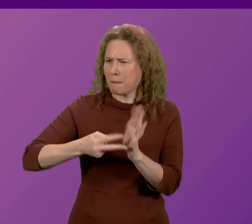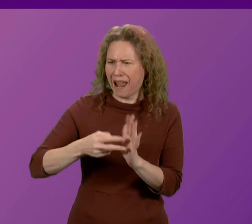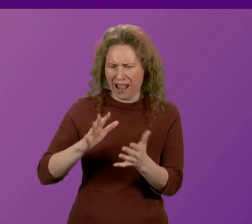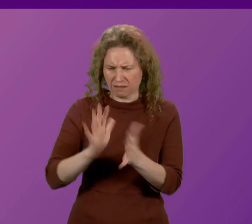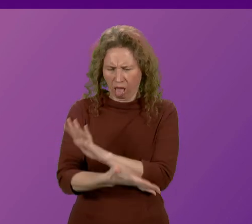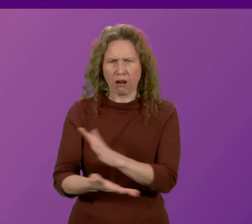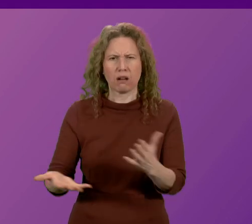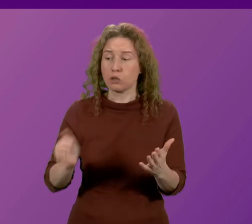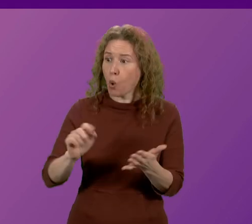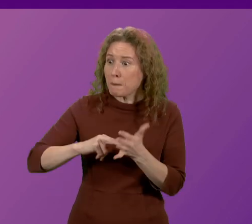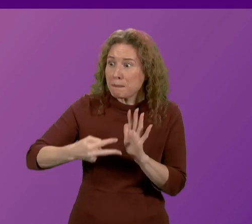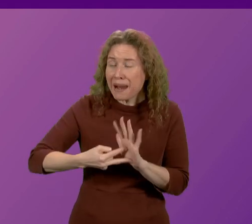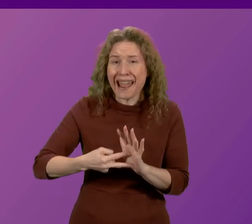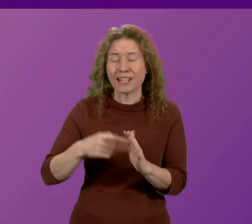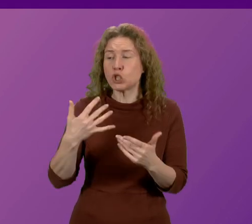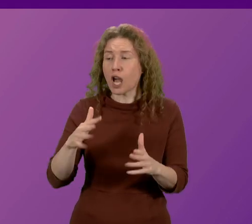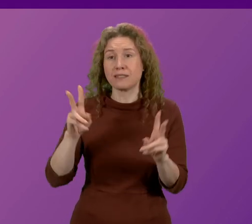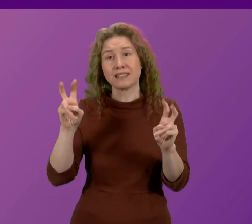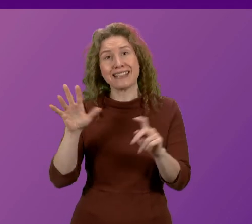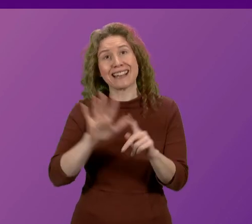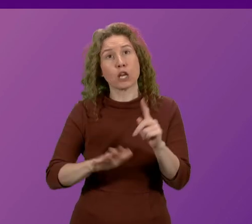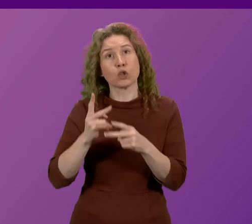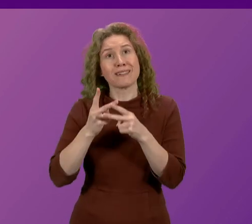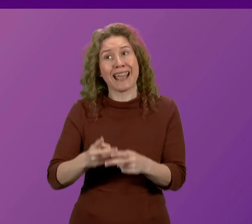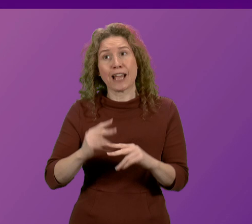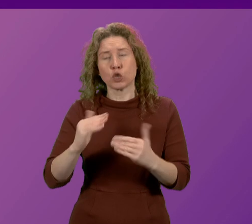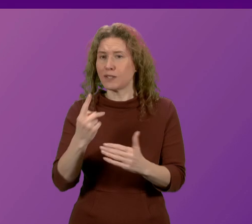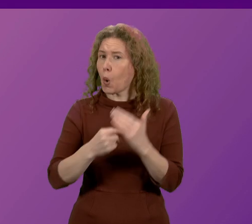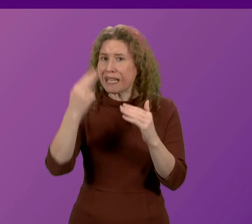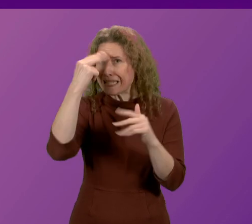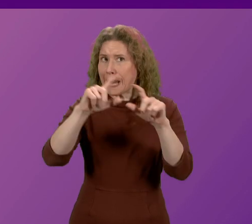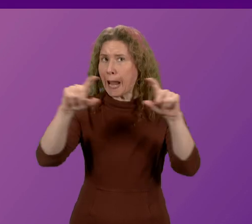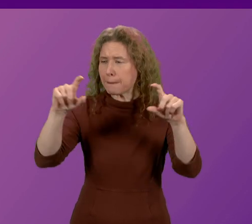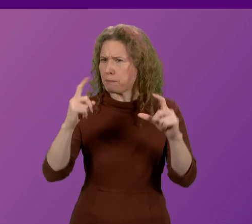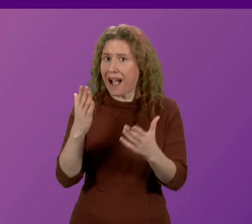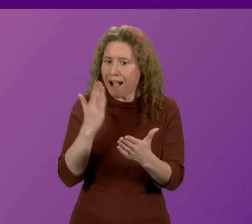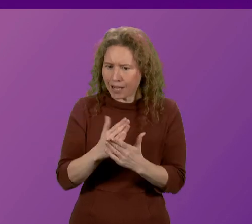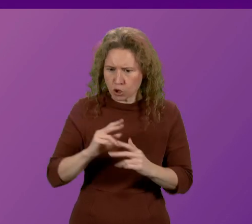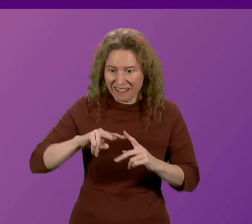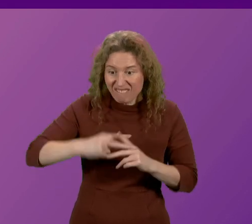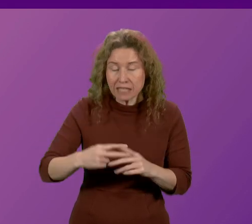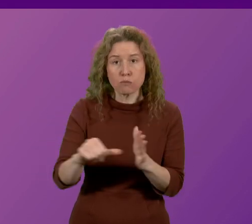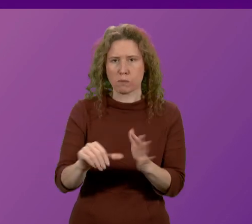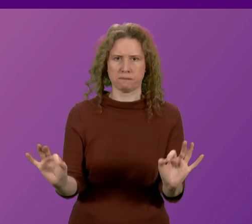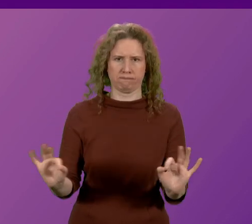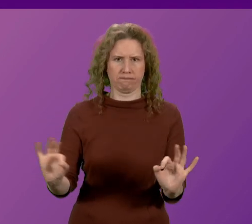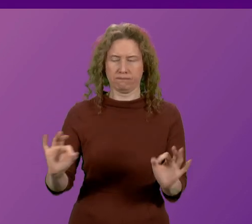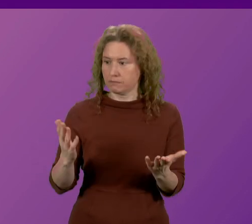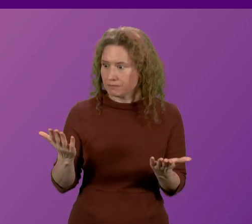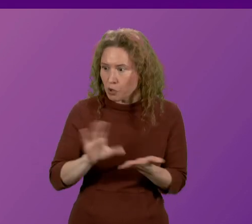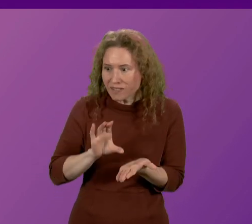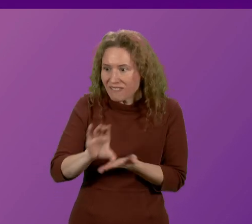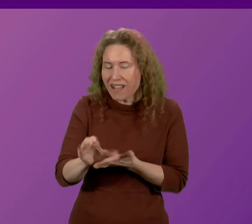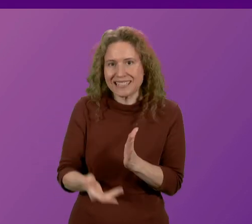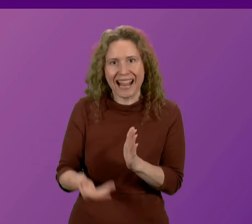is that their plans are just a national care service in name only that does nothing to actually fix the problem, fund a single